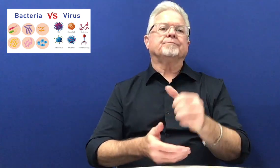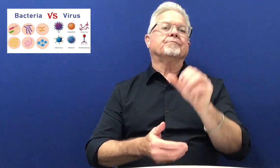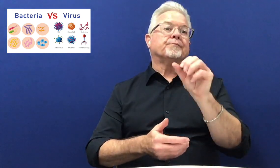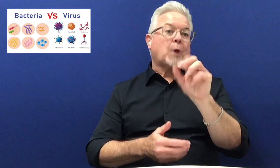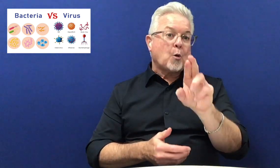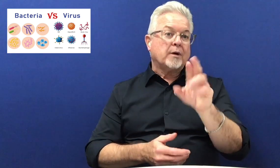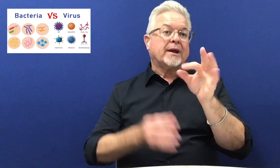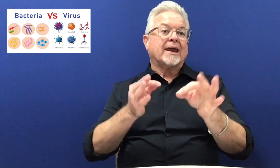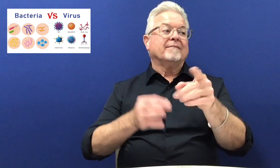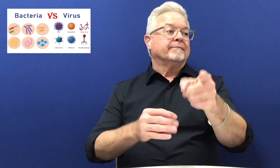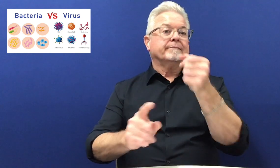treat those.